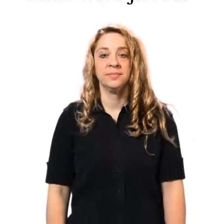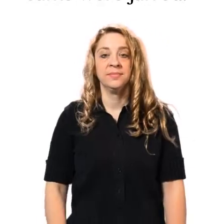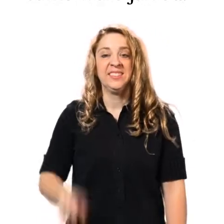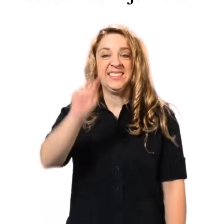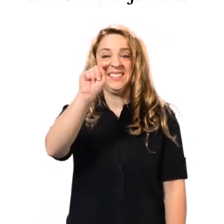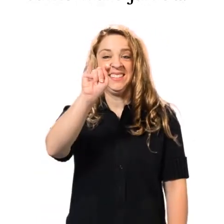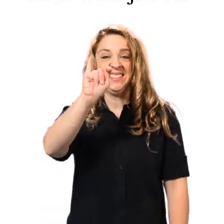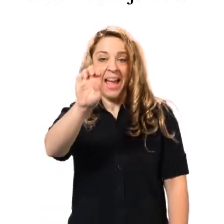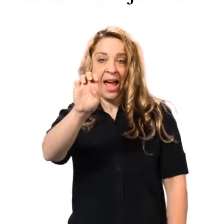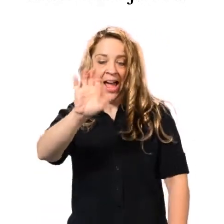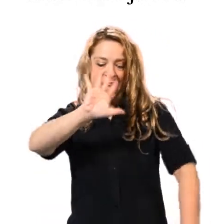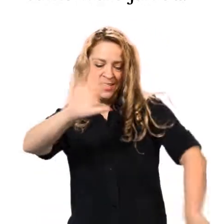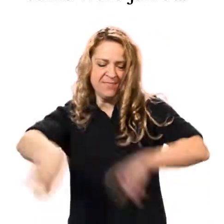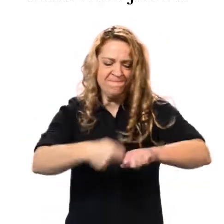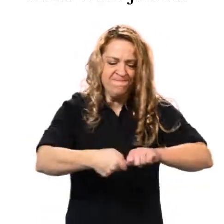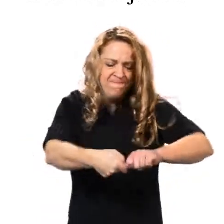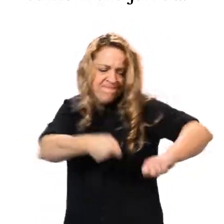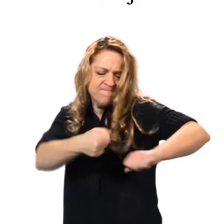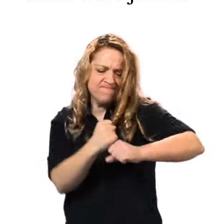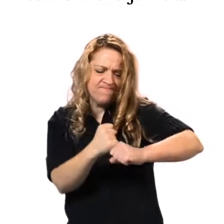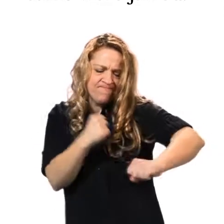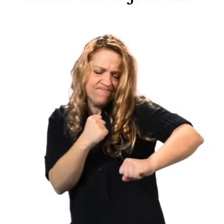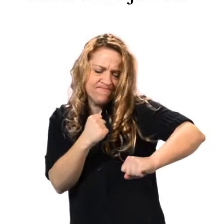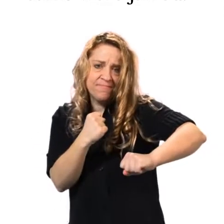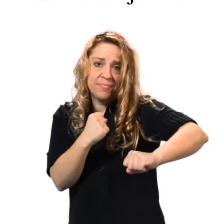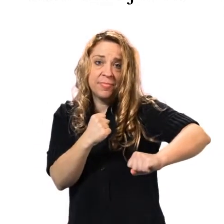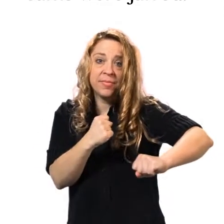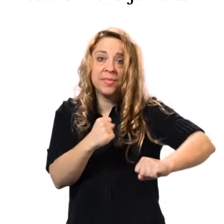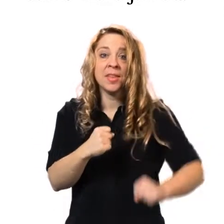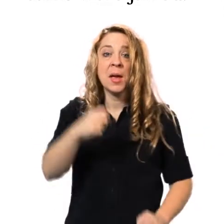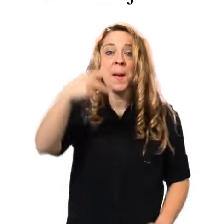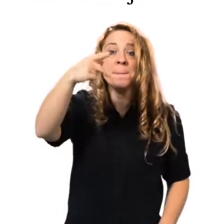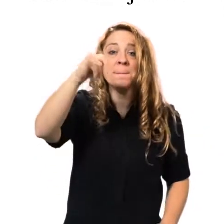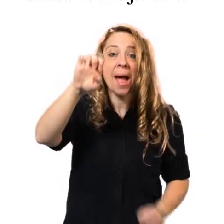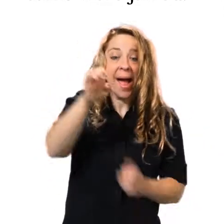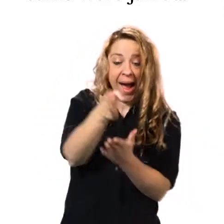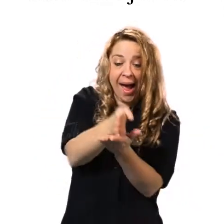Ties were tied. Pies were packed.